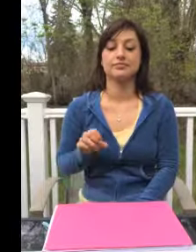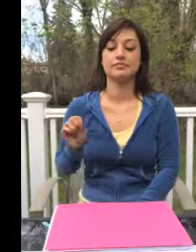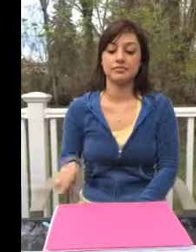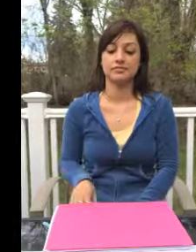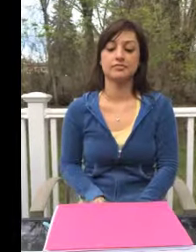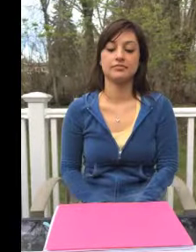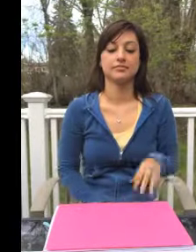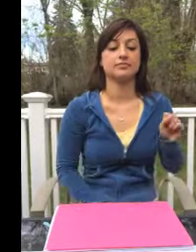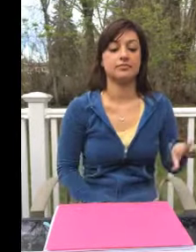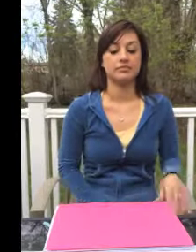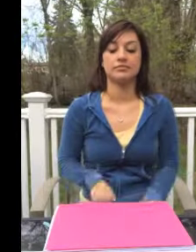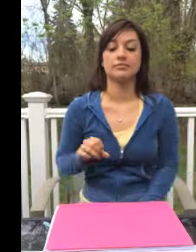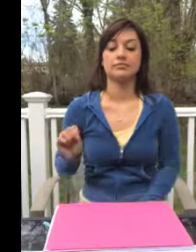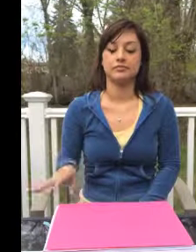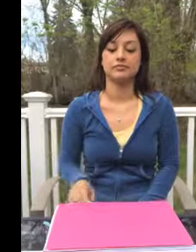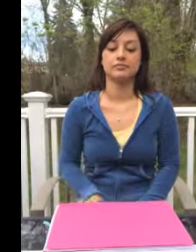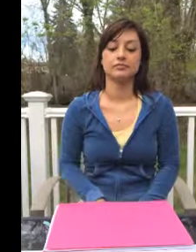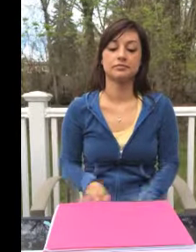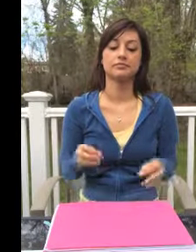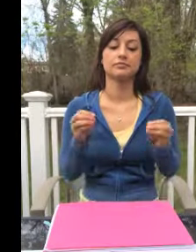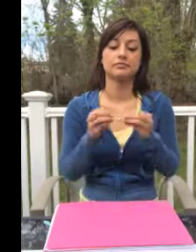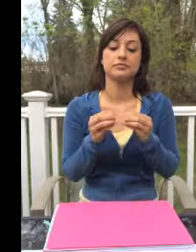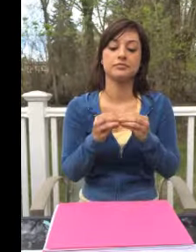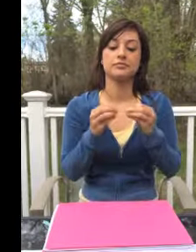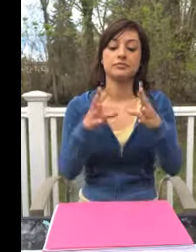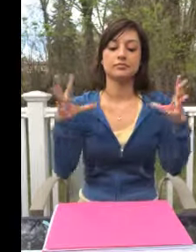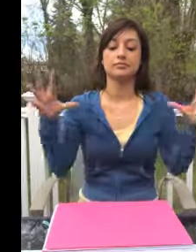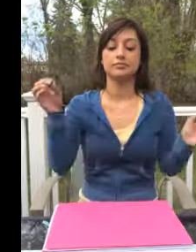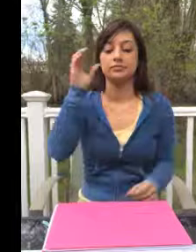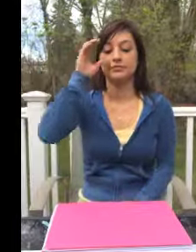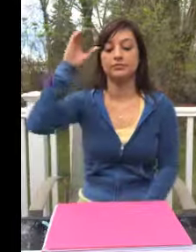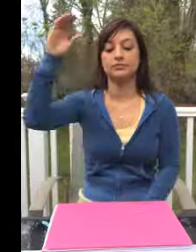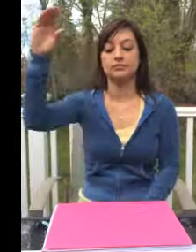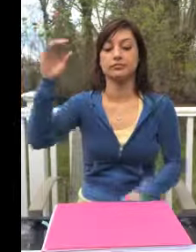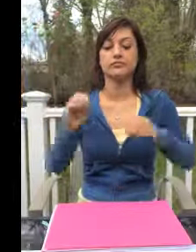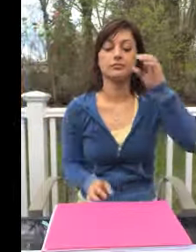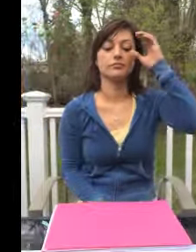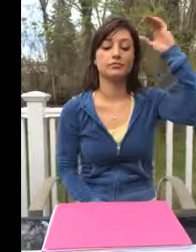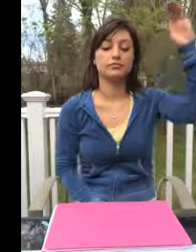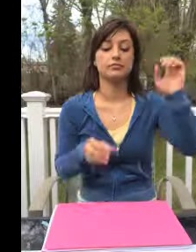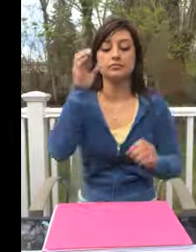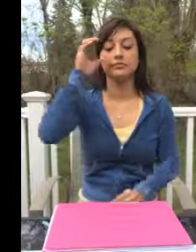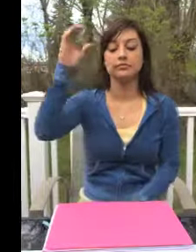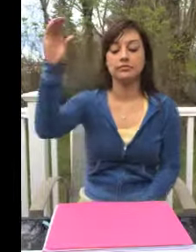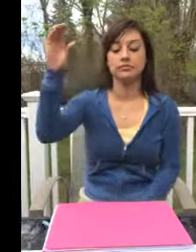Boom, boom, boom Even brighter than the moon, moon, moon